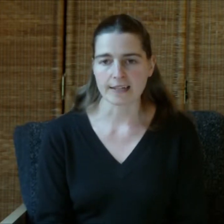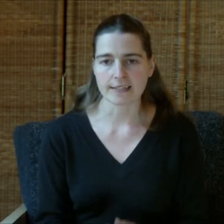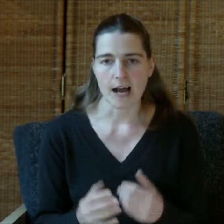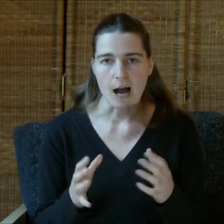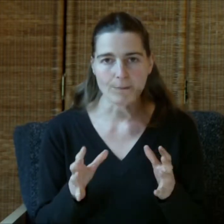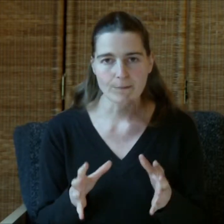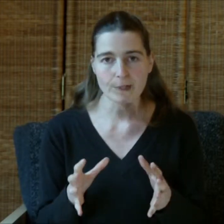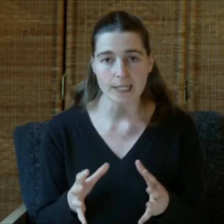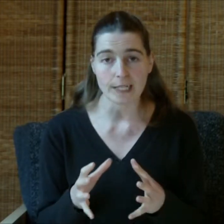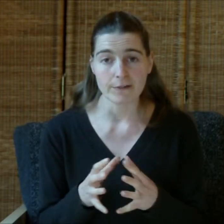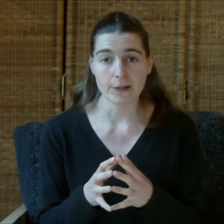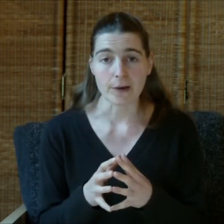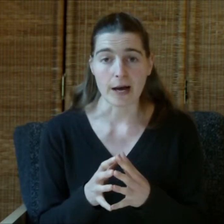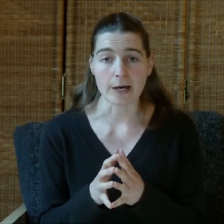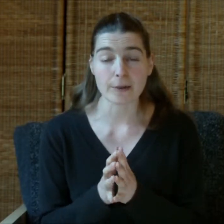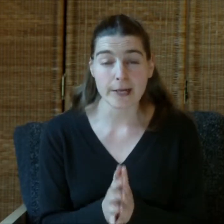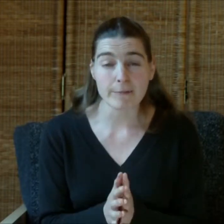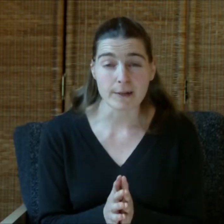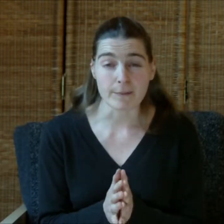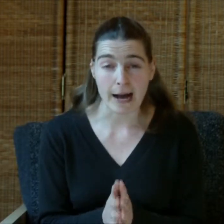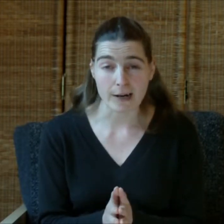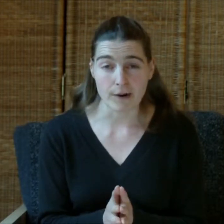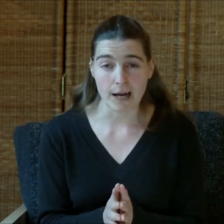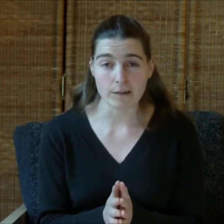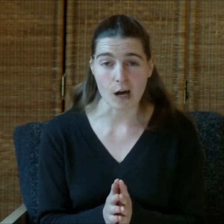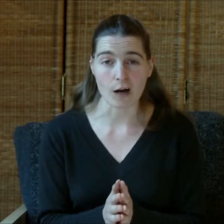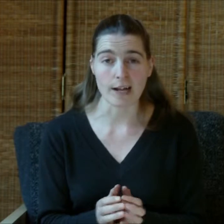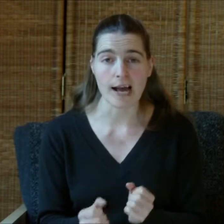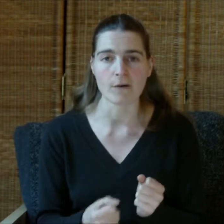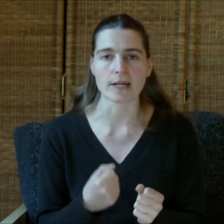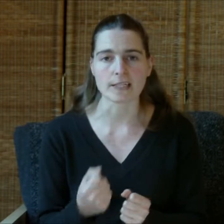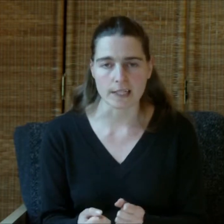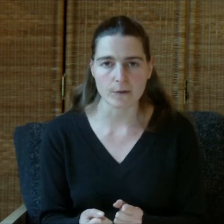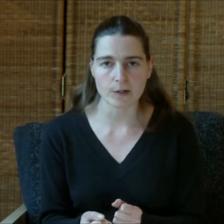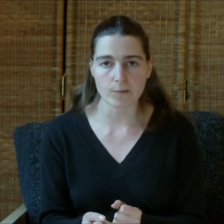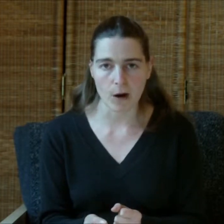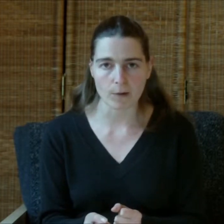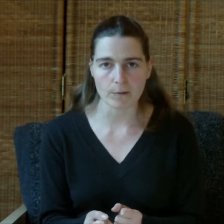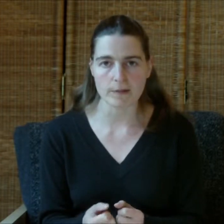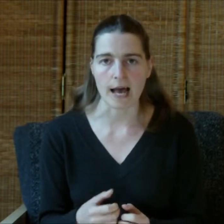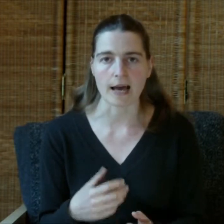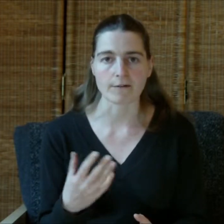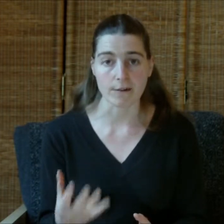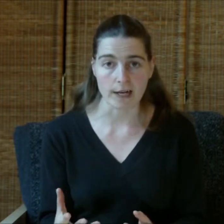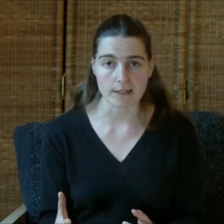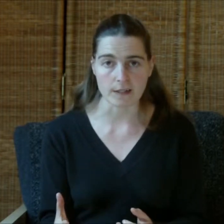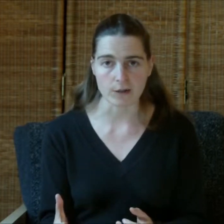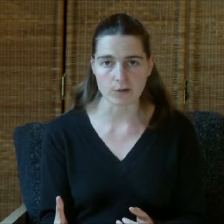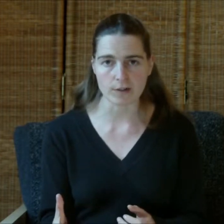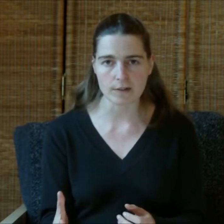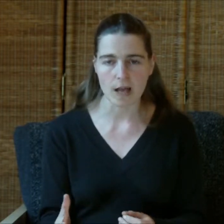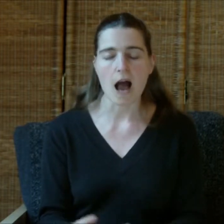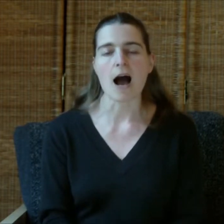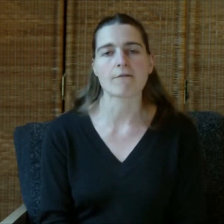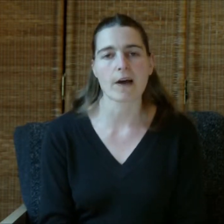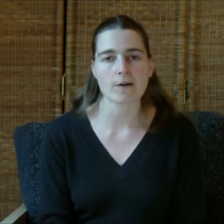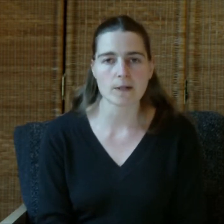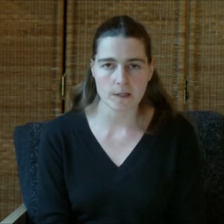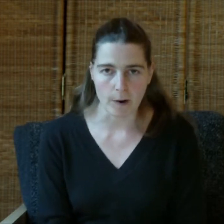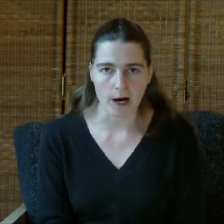I'm going to give you a quick bit of background on how I deal with problems and find solutions. I'm very inspired